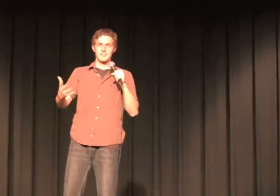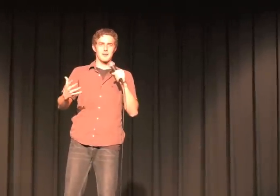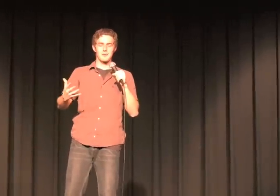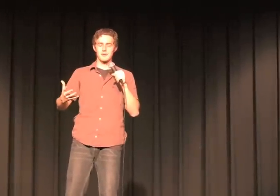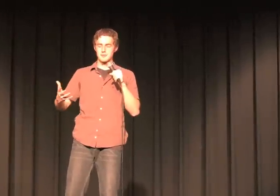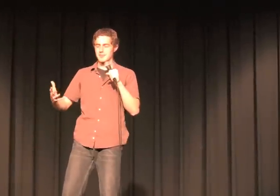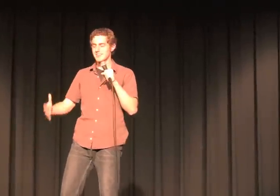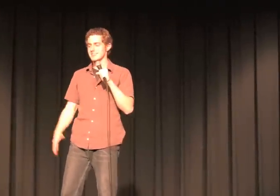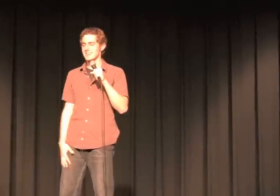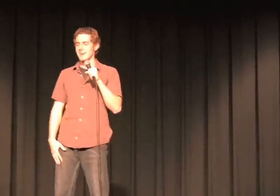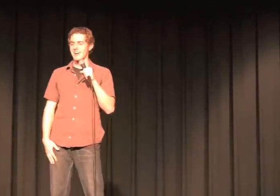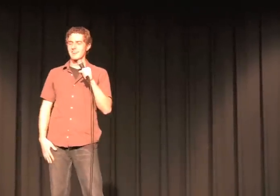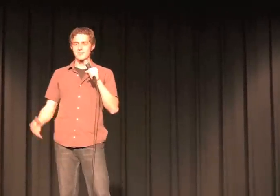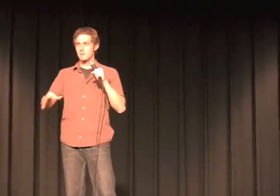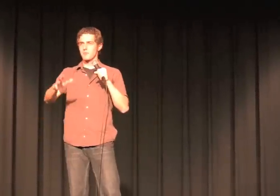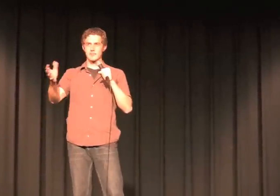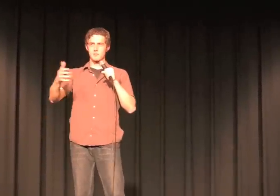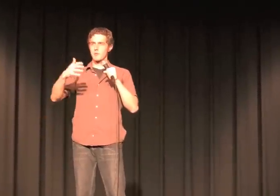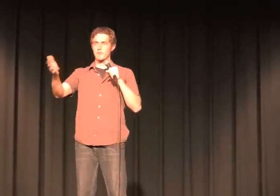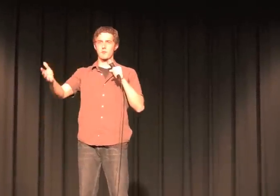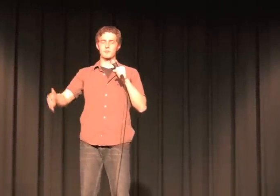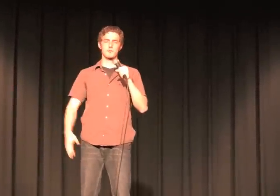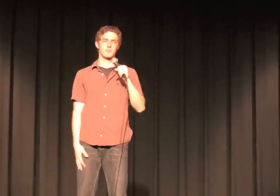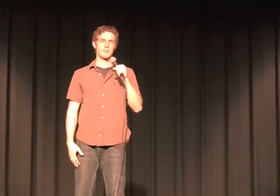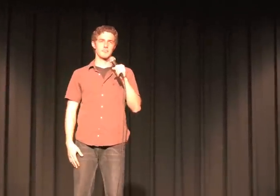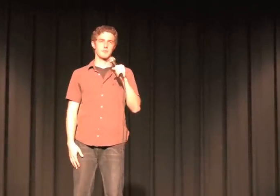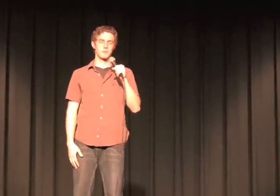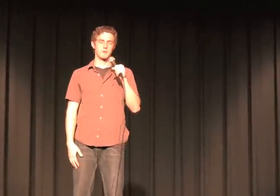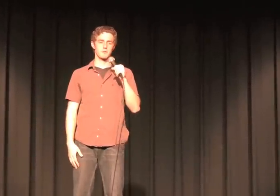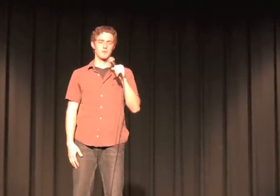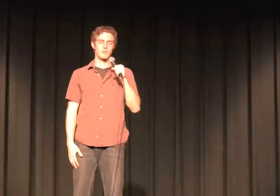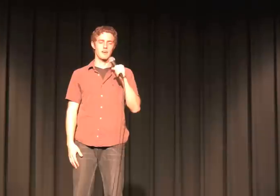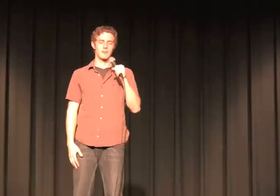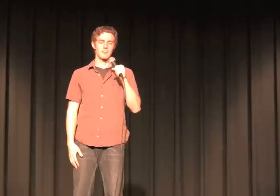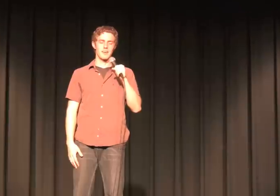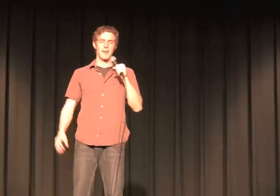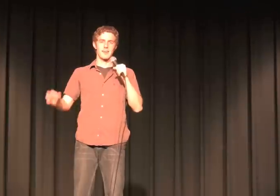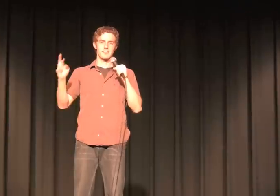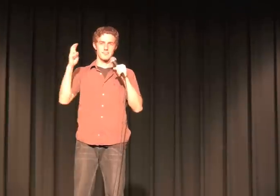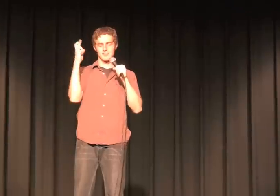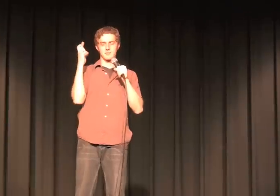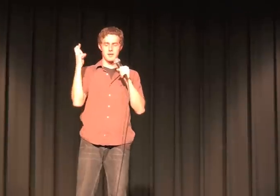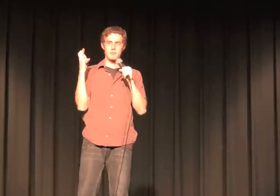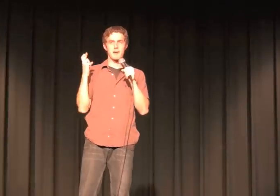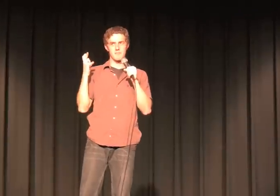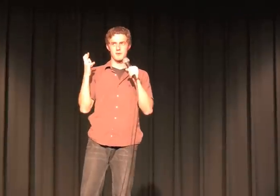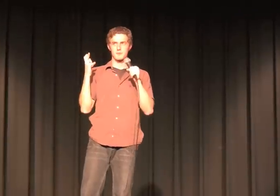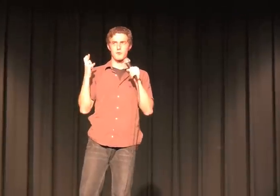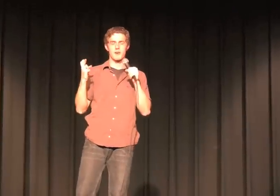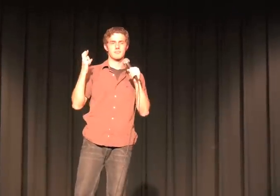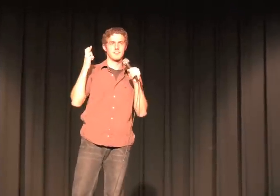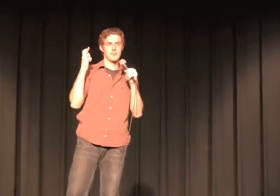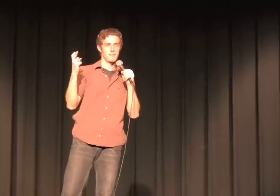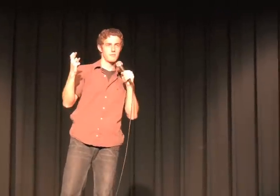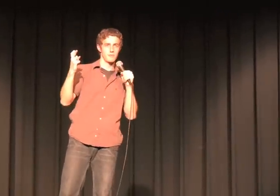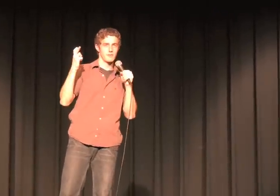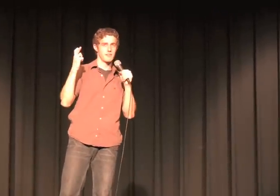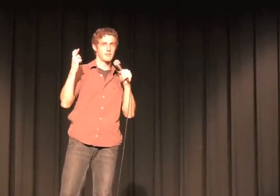that I'm here doing this. And I did my performance for the producers there. And keeping my fingers crossed, if they